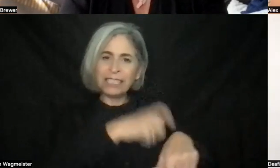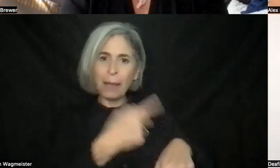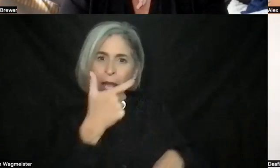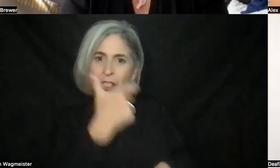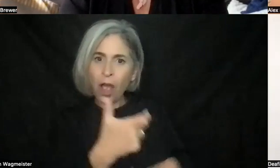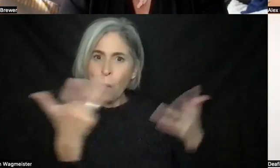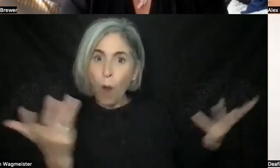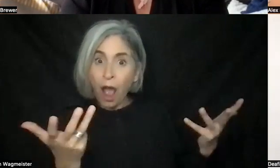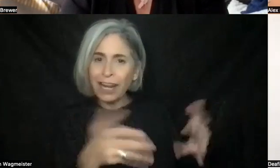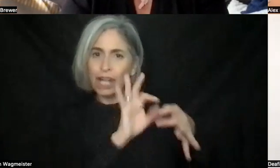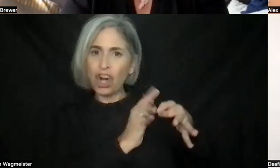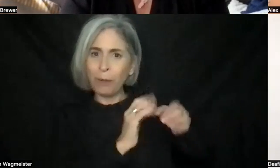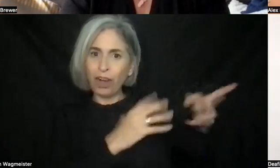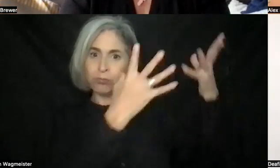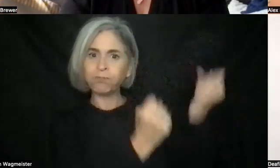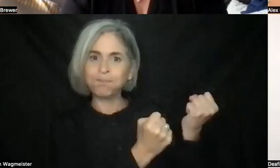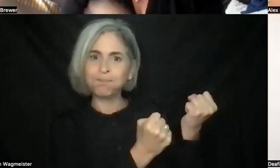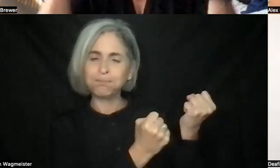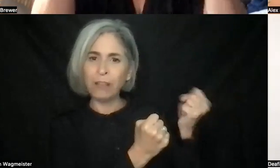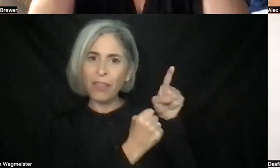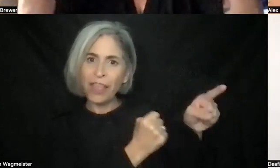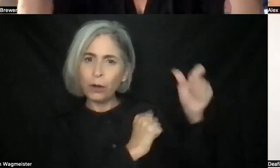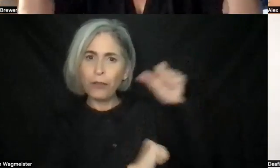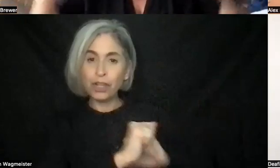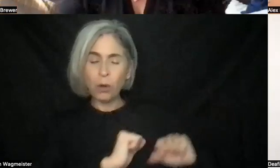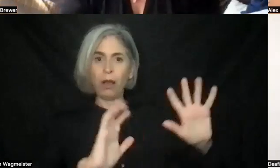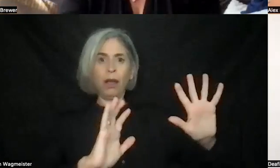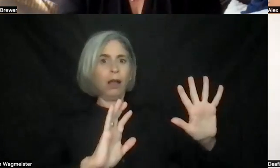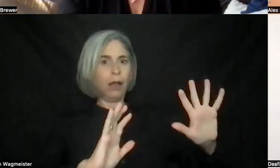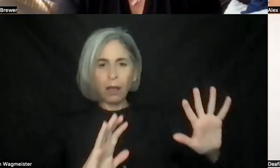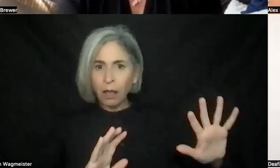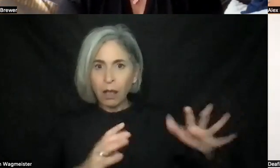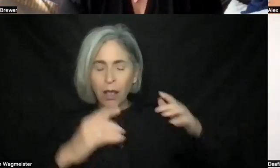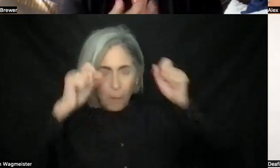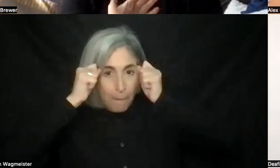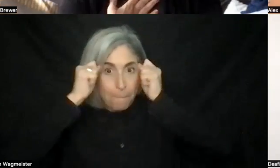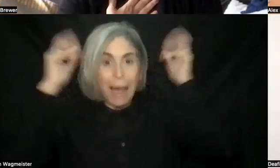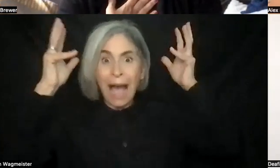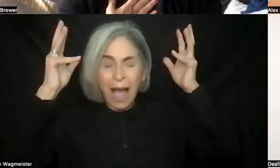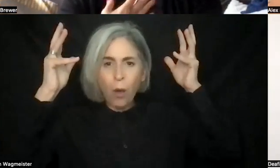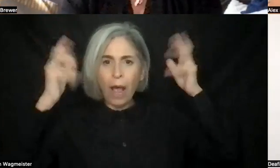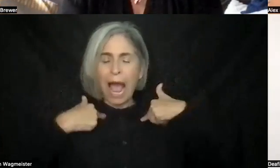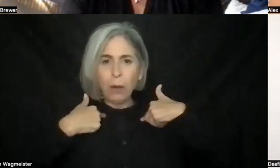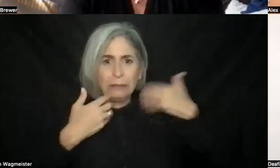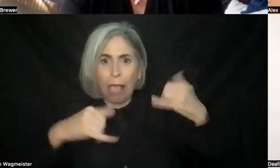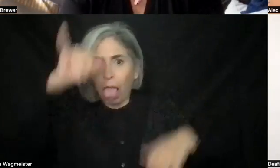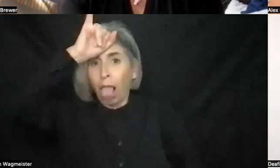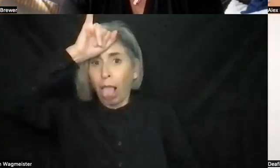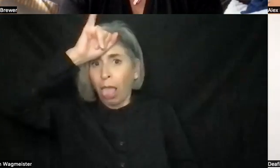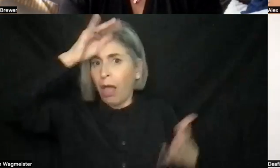language interpreter signing the show. And kind of like my mind was blown. I was completely ignorant. I didn't realize that